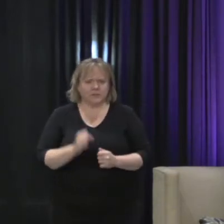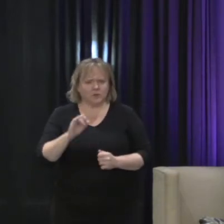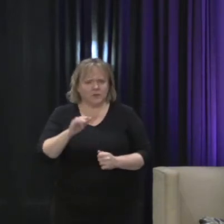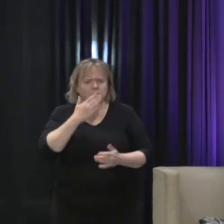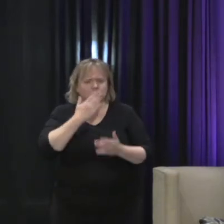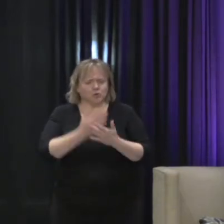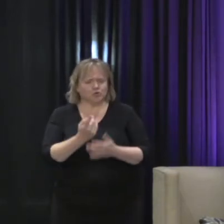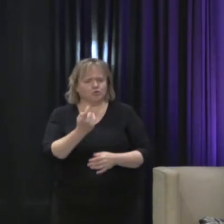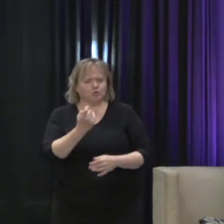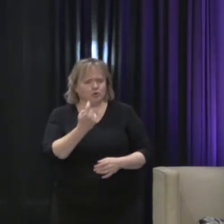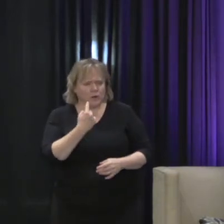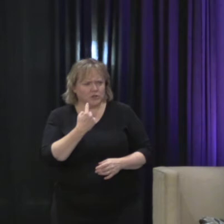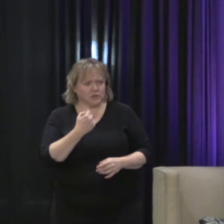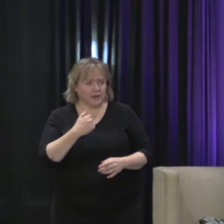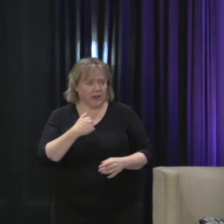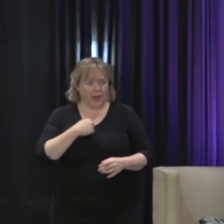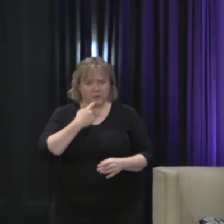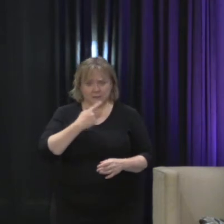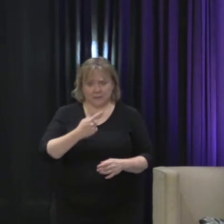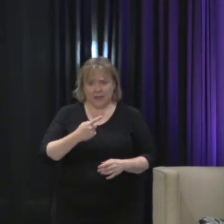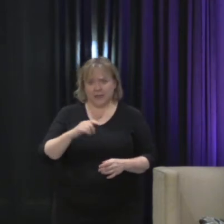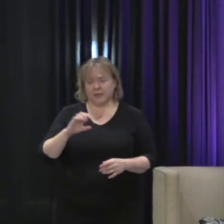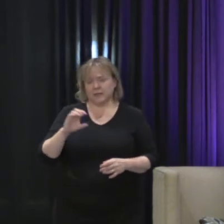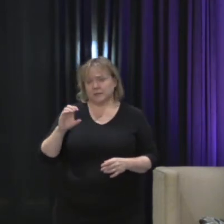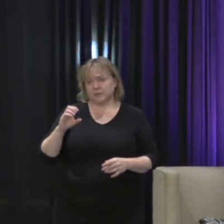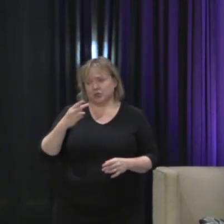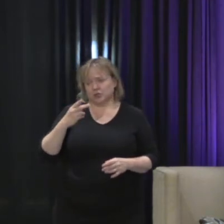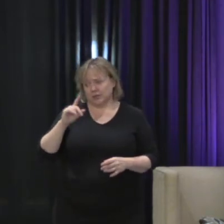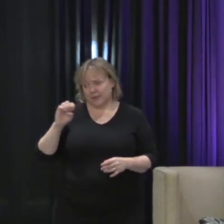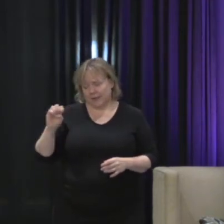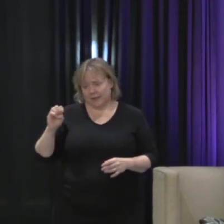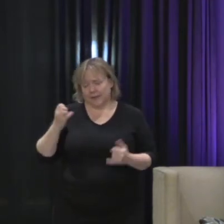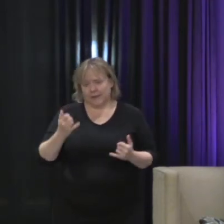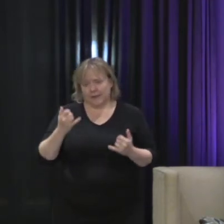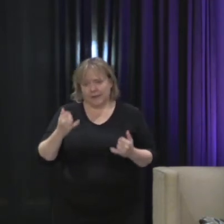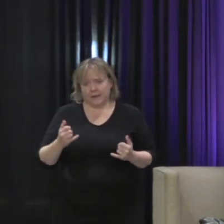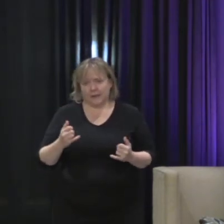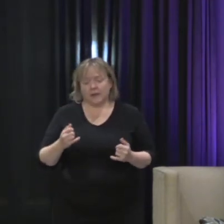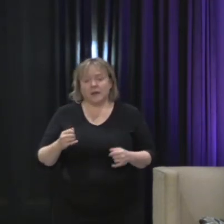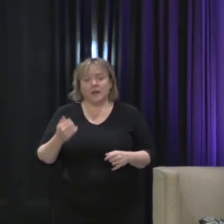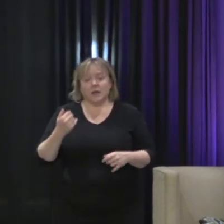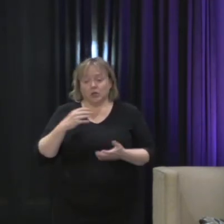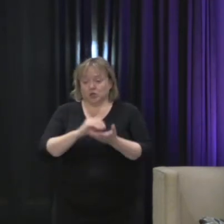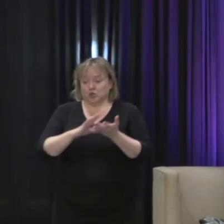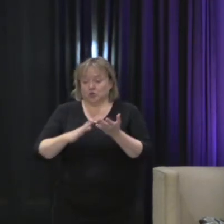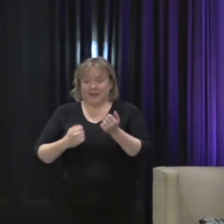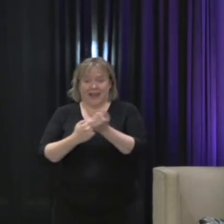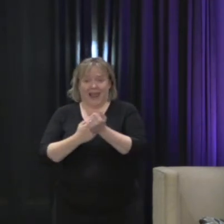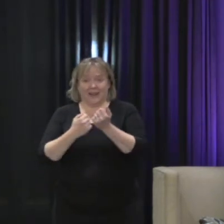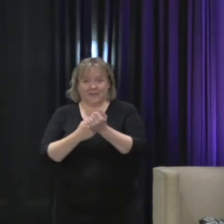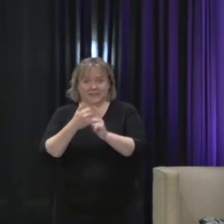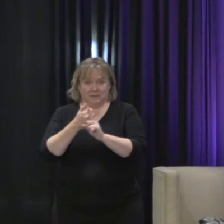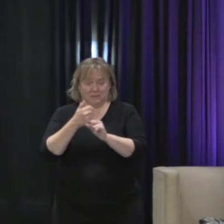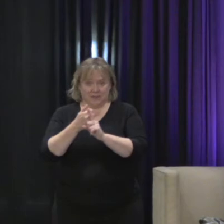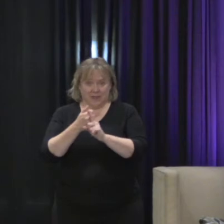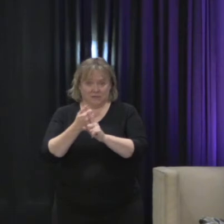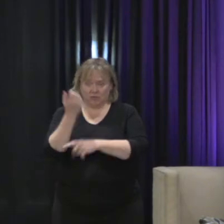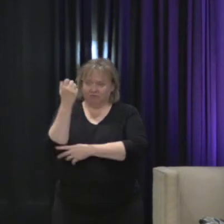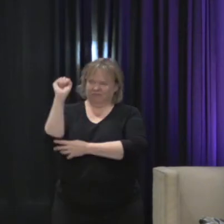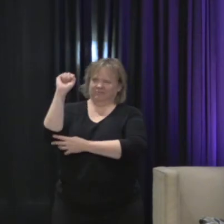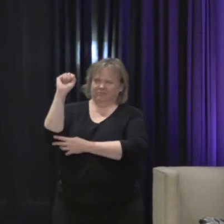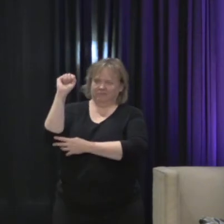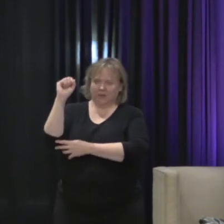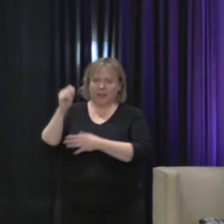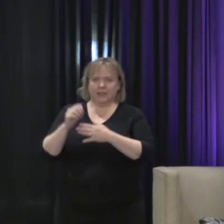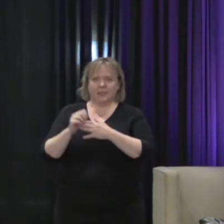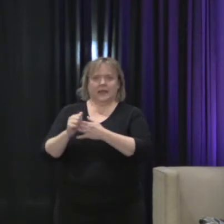question. I'll just mention in Chile right now, many of you may have heard, student activists are leading the charge. They're walking